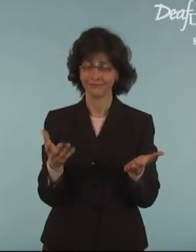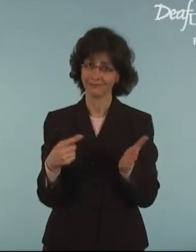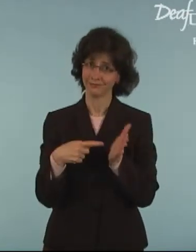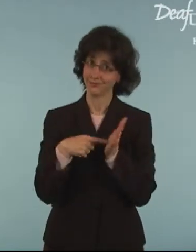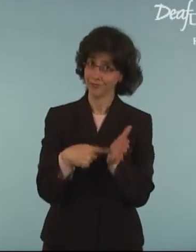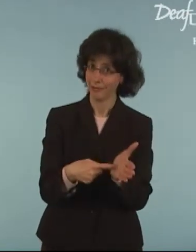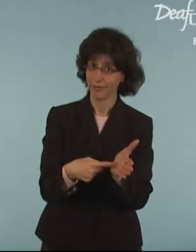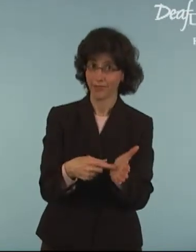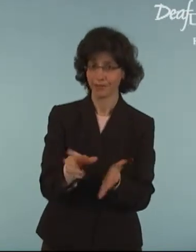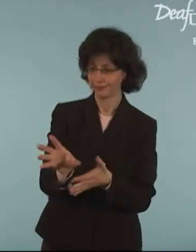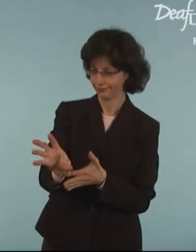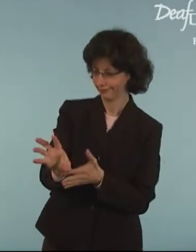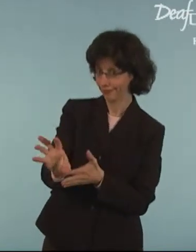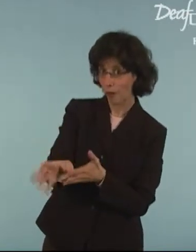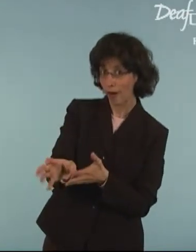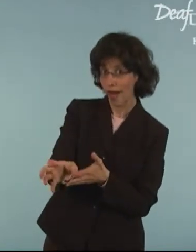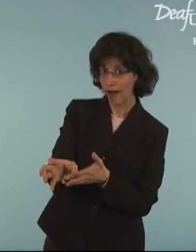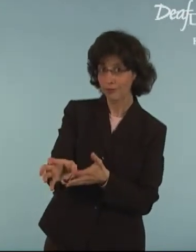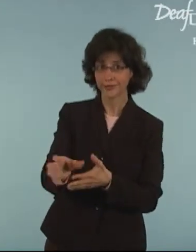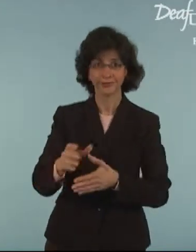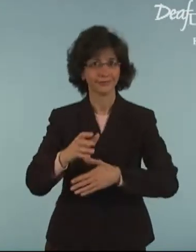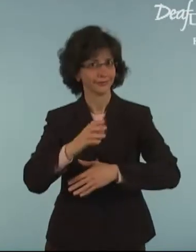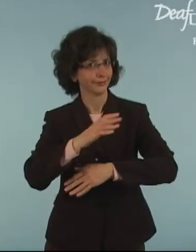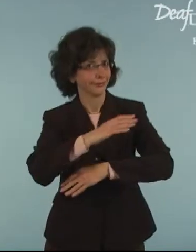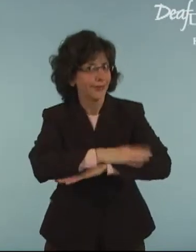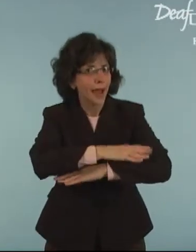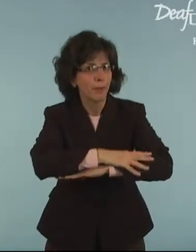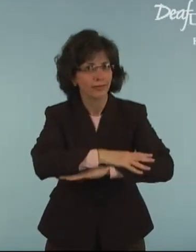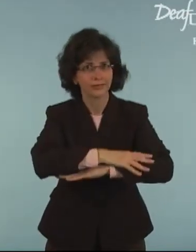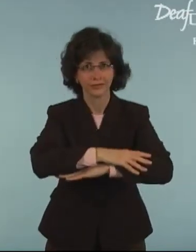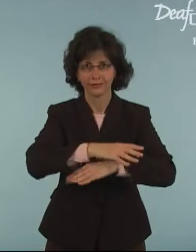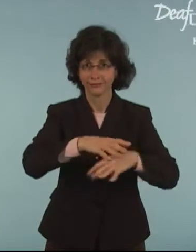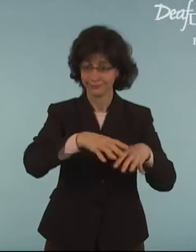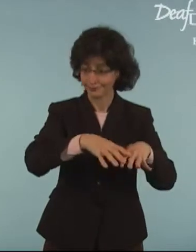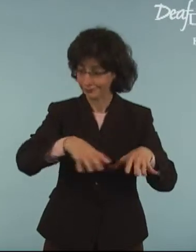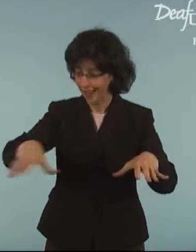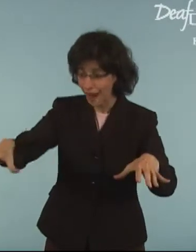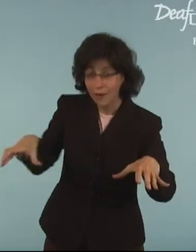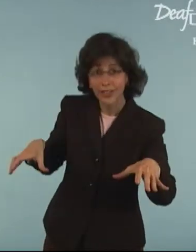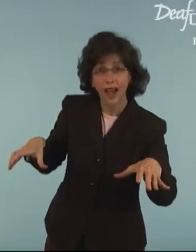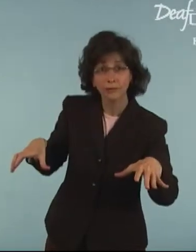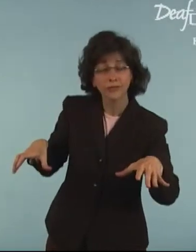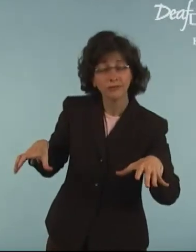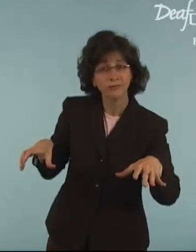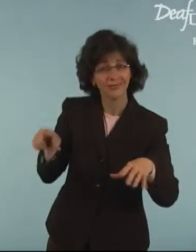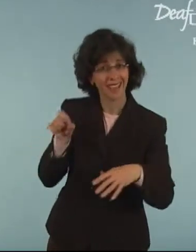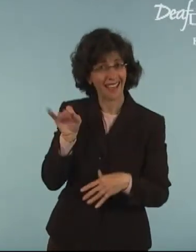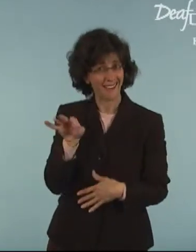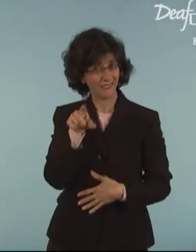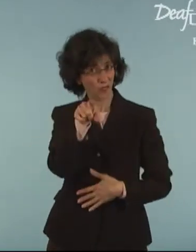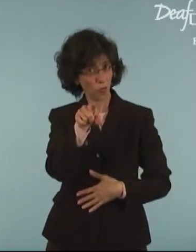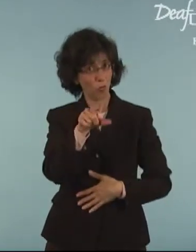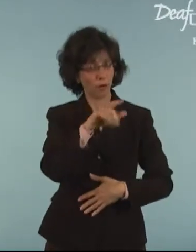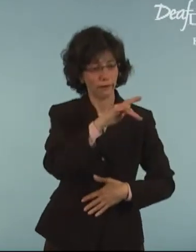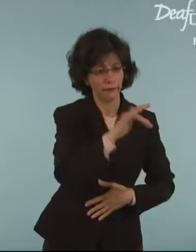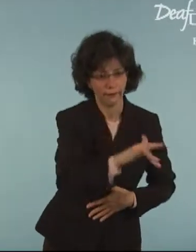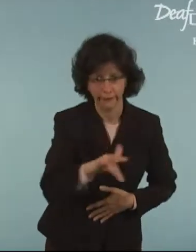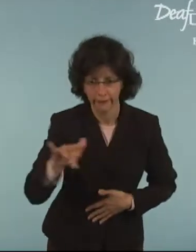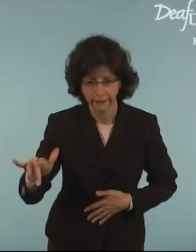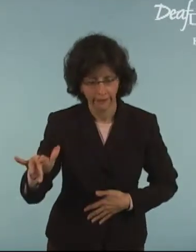For example, doorknobs, tables, countertops. If